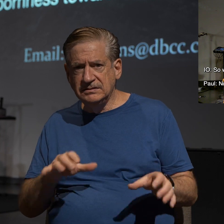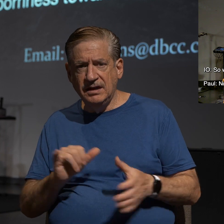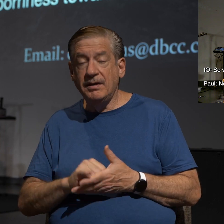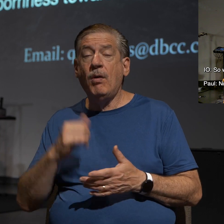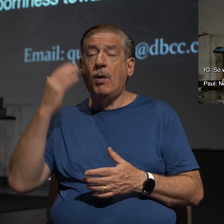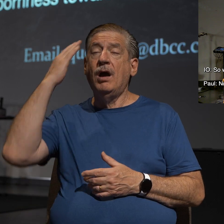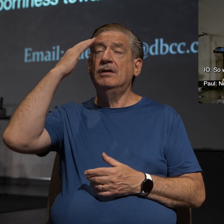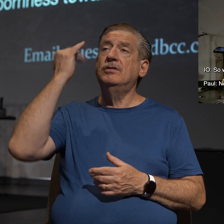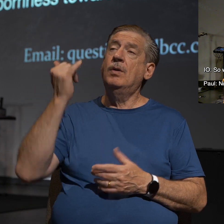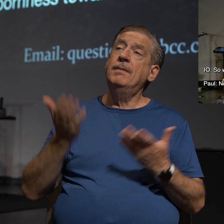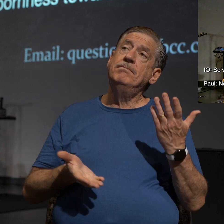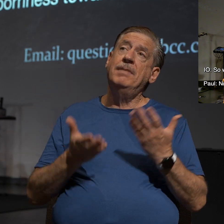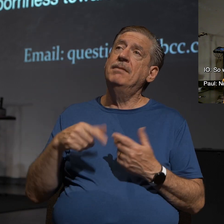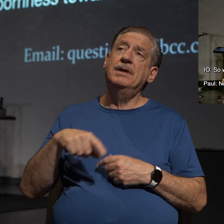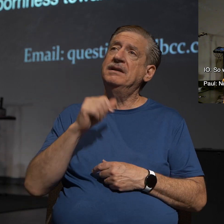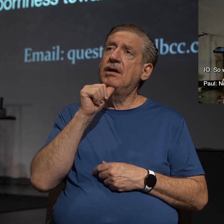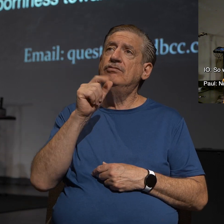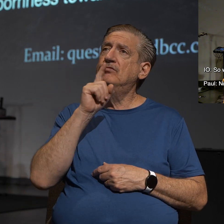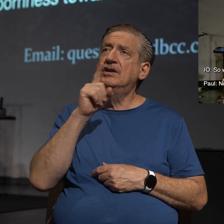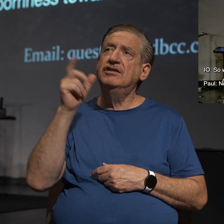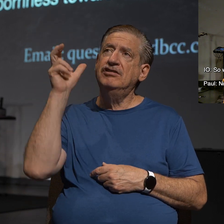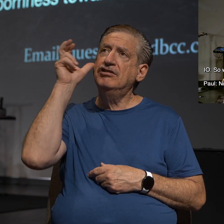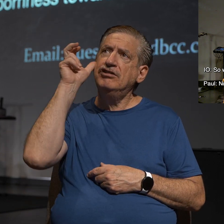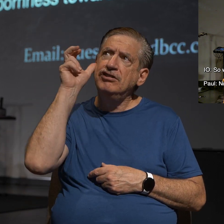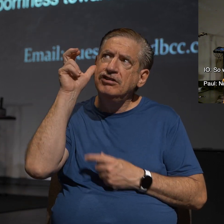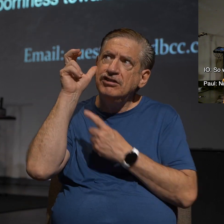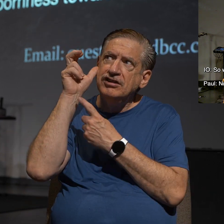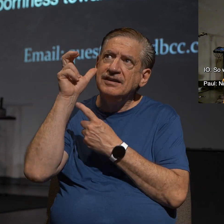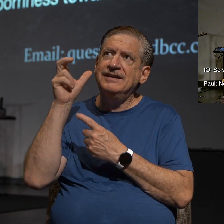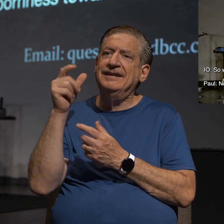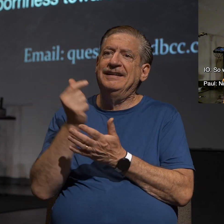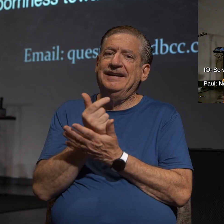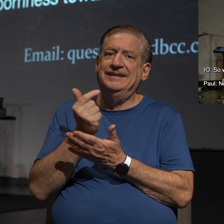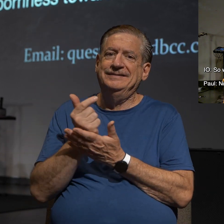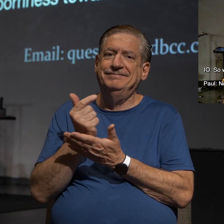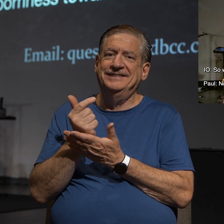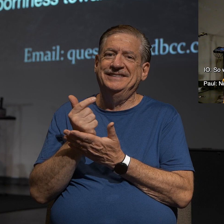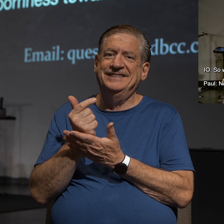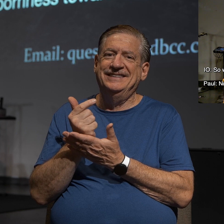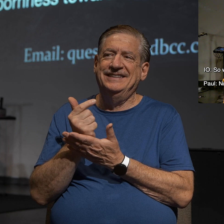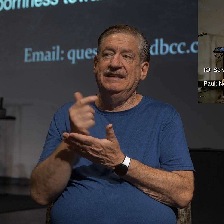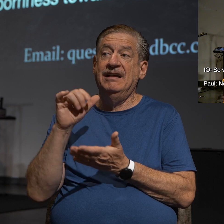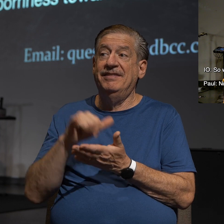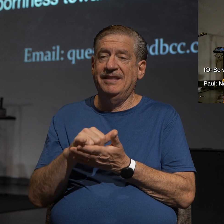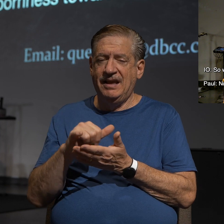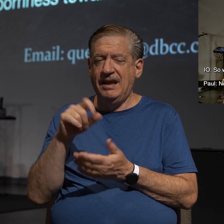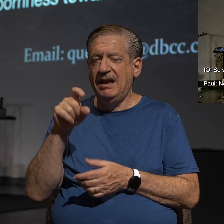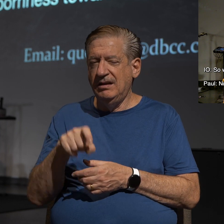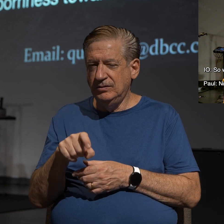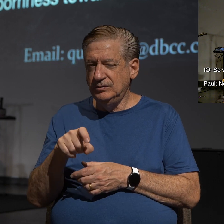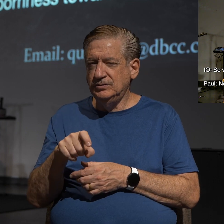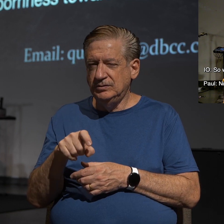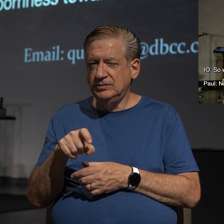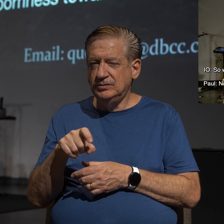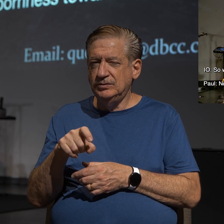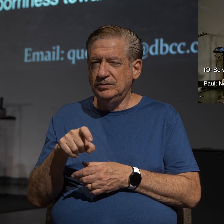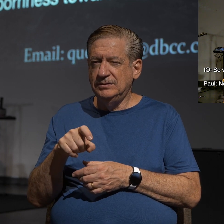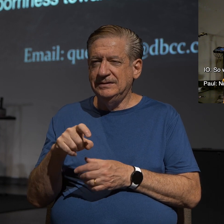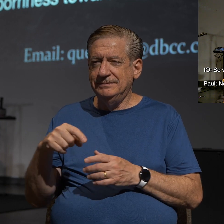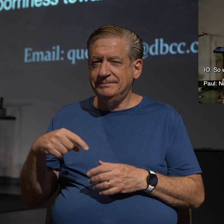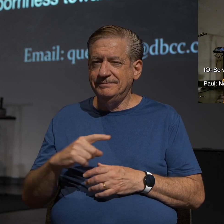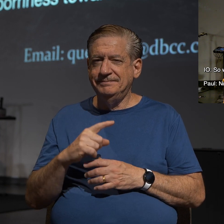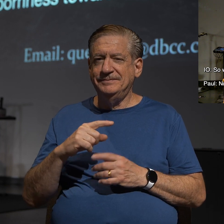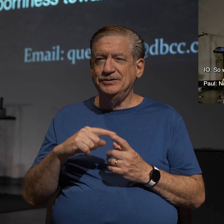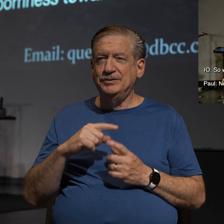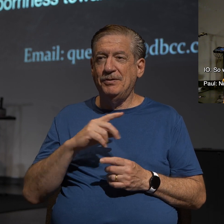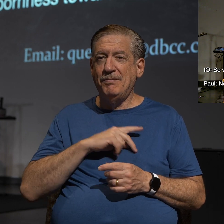I know why, Paul. Maybe they haven't really heard the gospel, which has to be a slight dig at Paul himself because